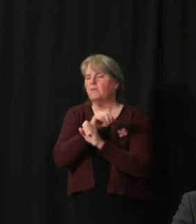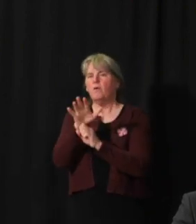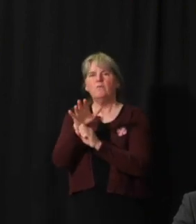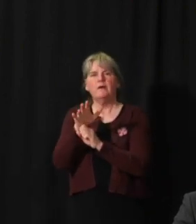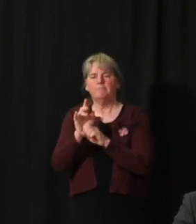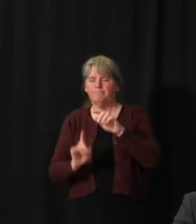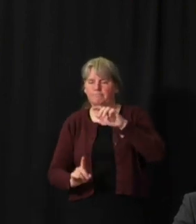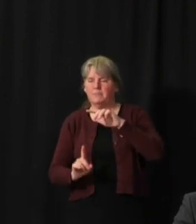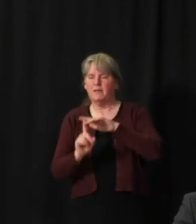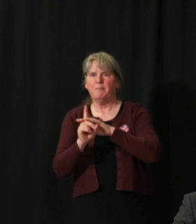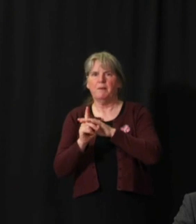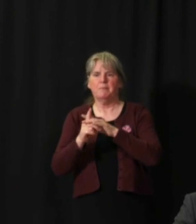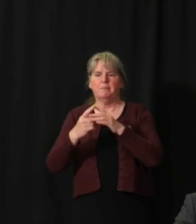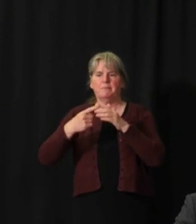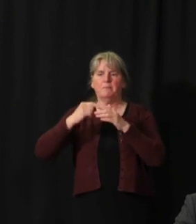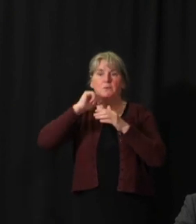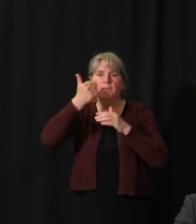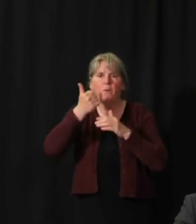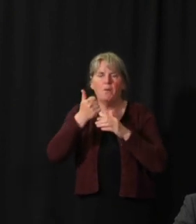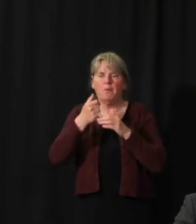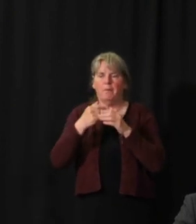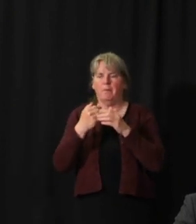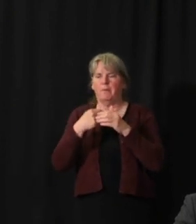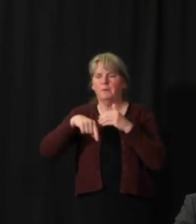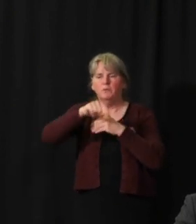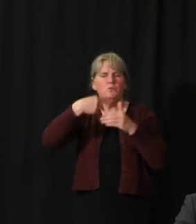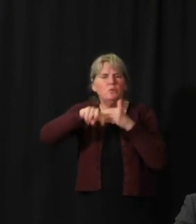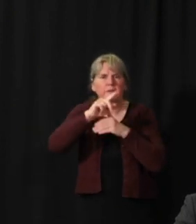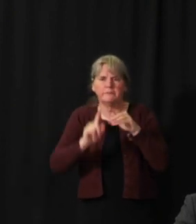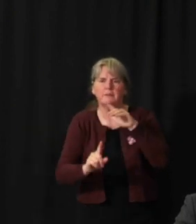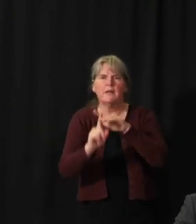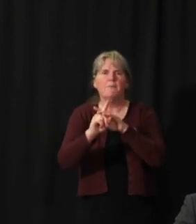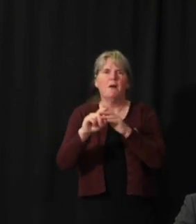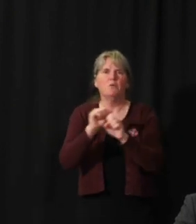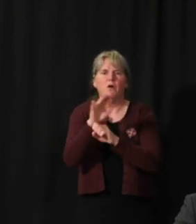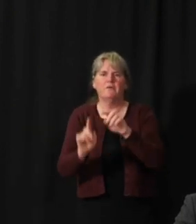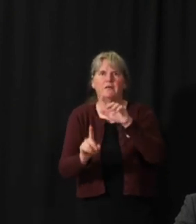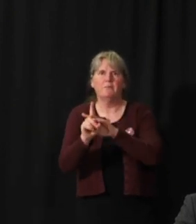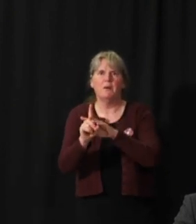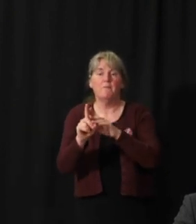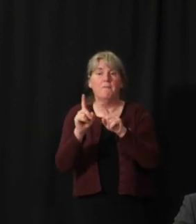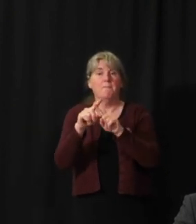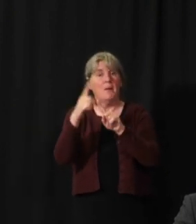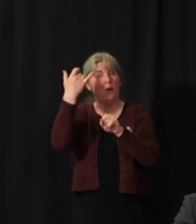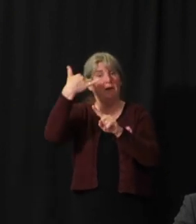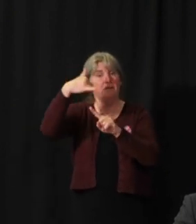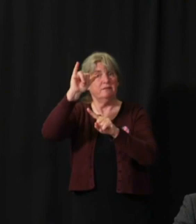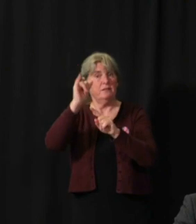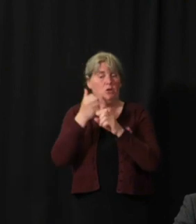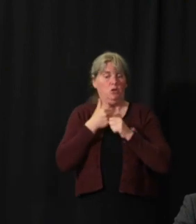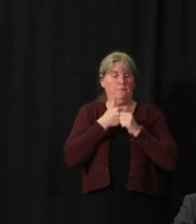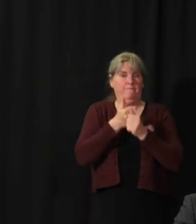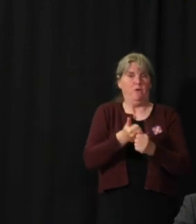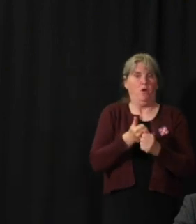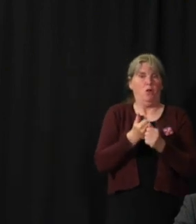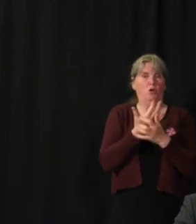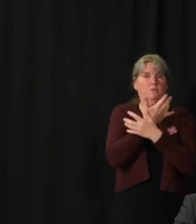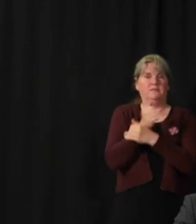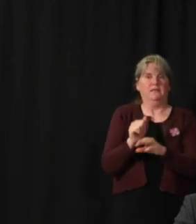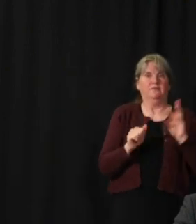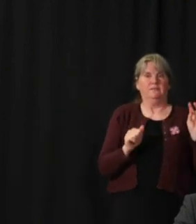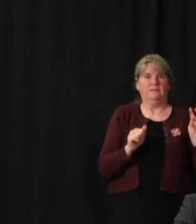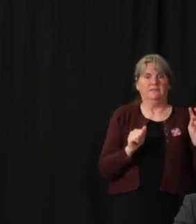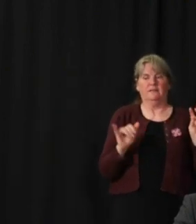or next week or in the next couple of weeks, but we continue to have these measures in place, we remain in that Scenario 3